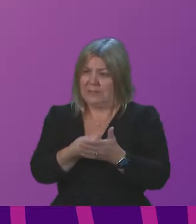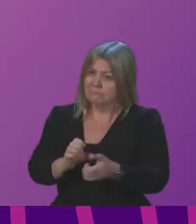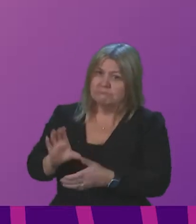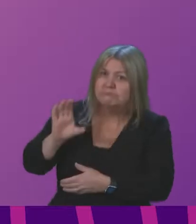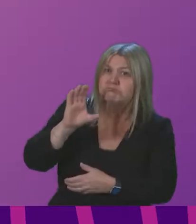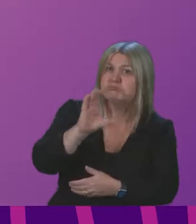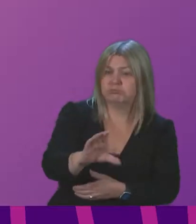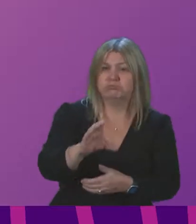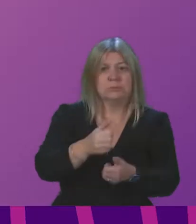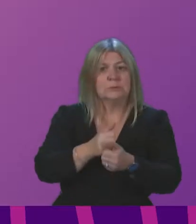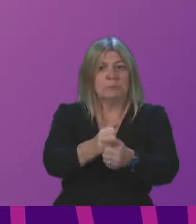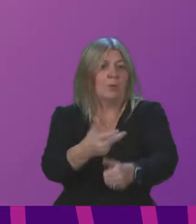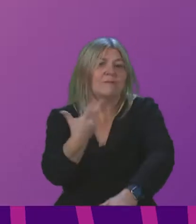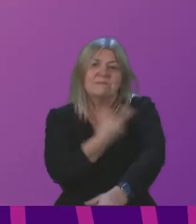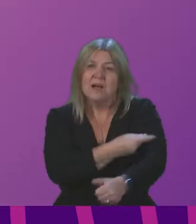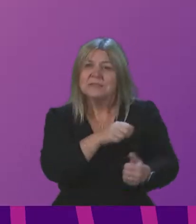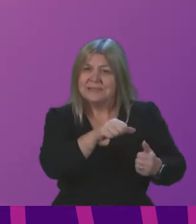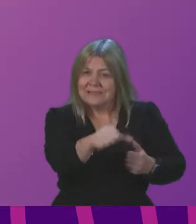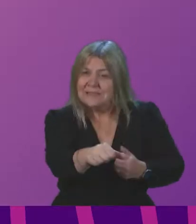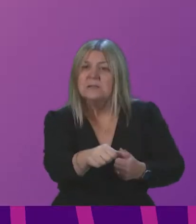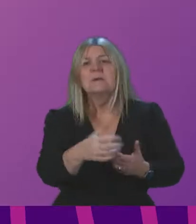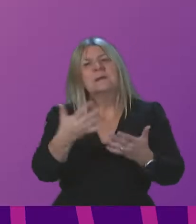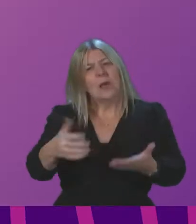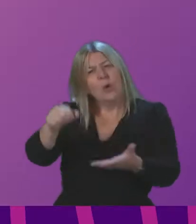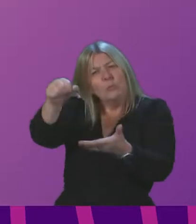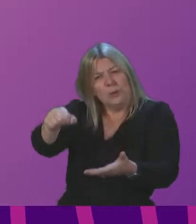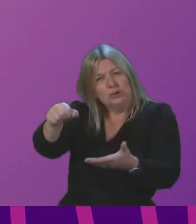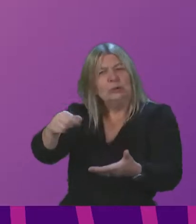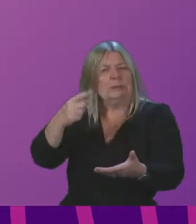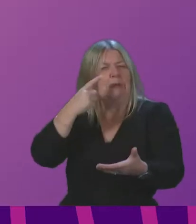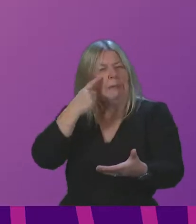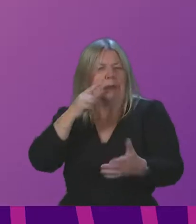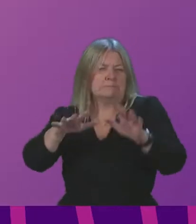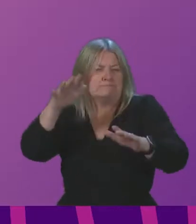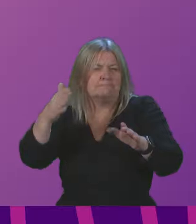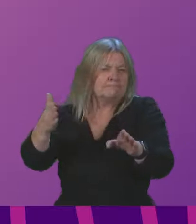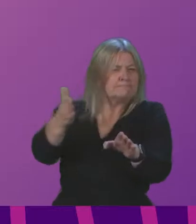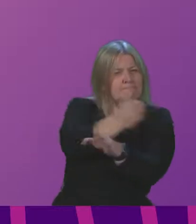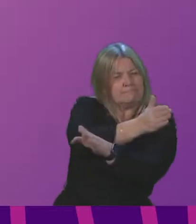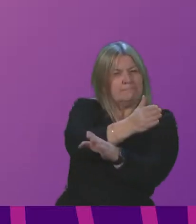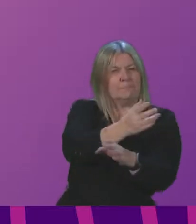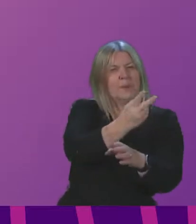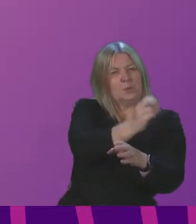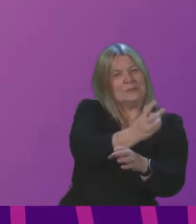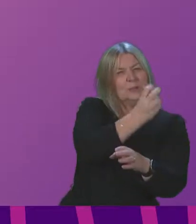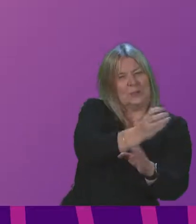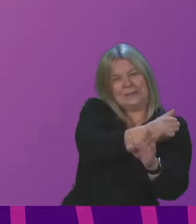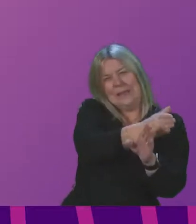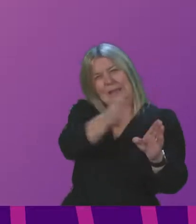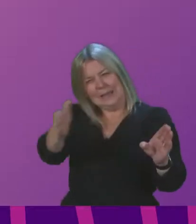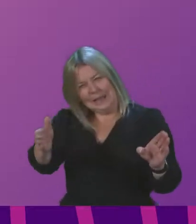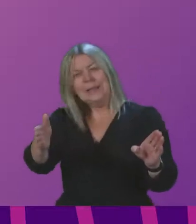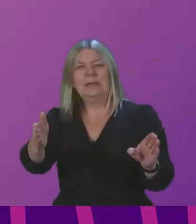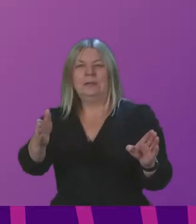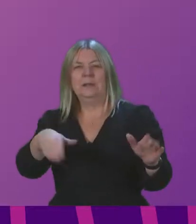Budget Responsibility expects the UK to now reach pre-pandemic levels at the turn of the year, surpassing February 2020 levels by January next year.